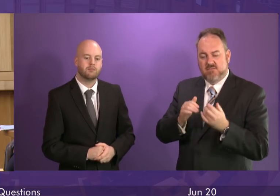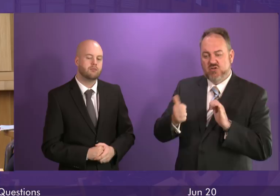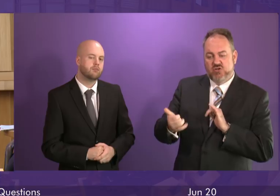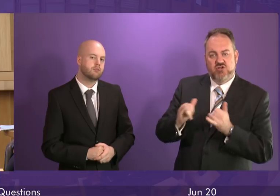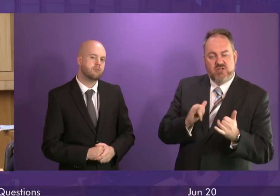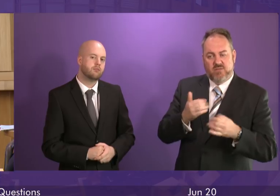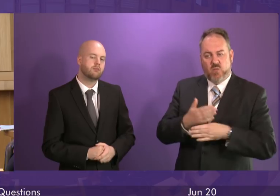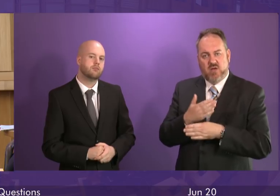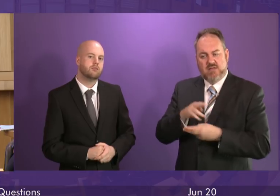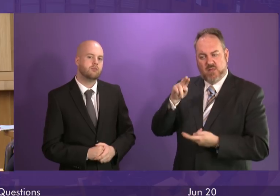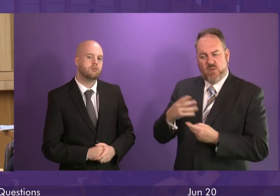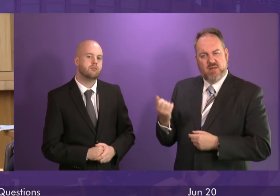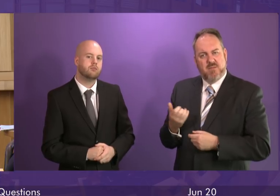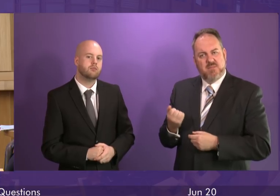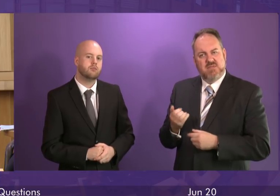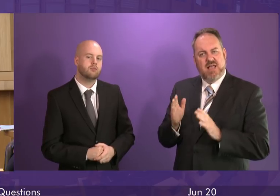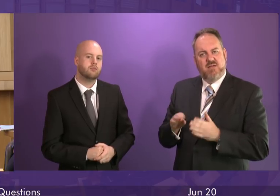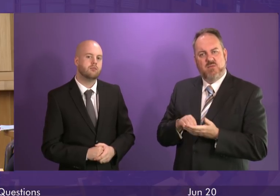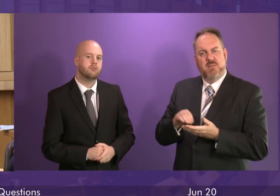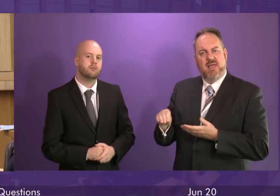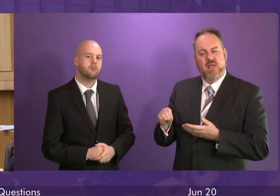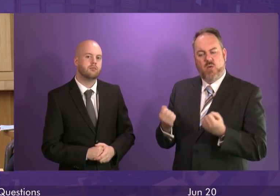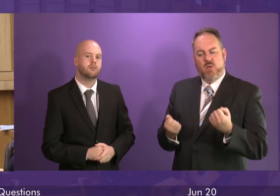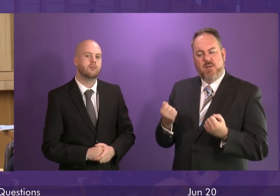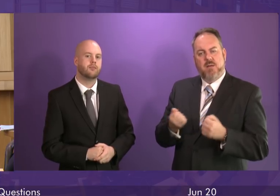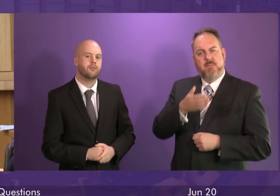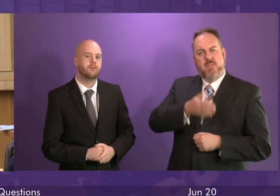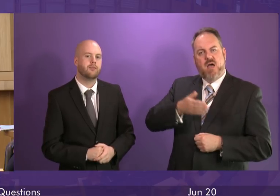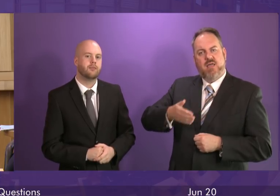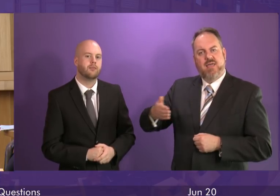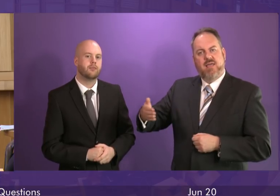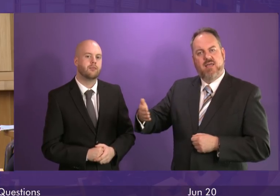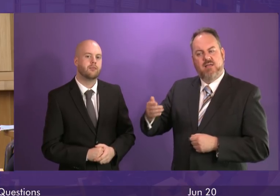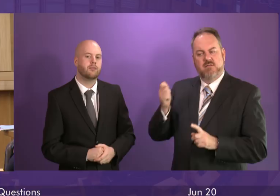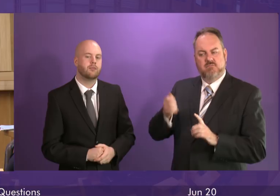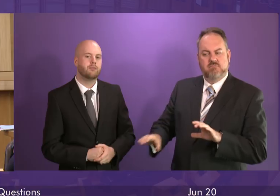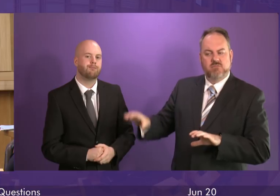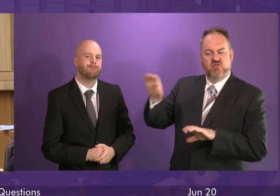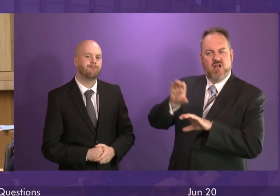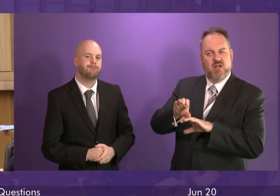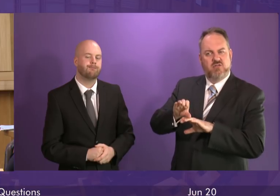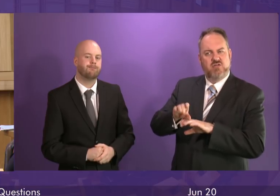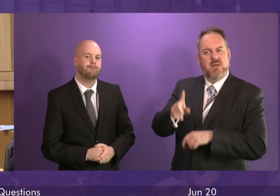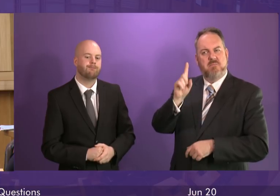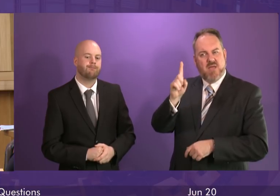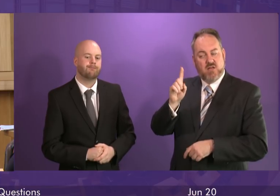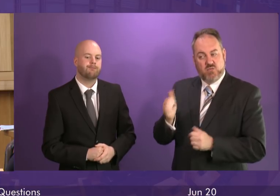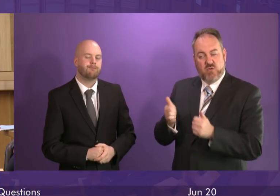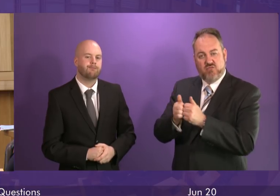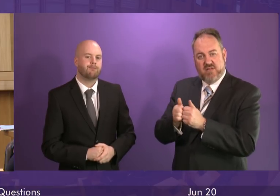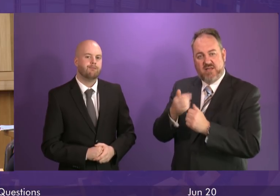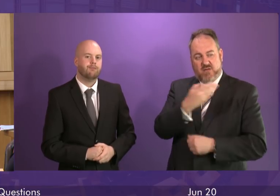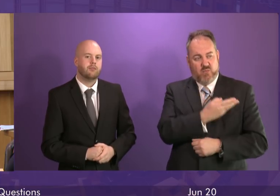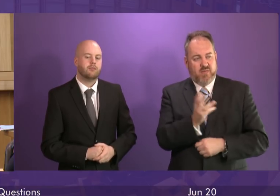those on low incomes from having to pay a workplace parking levy, does the First Minister still agree with her party colleagues